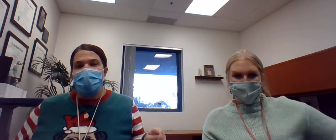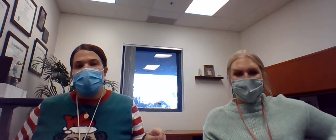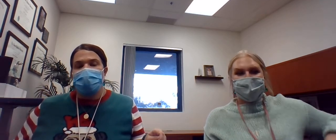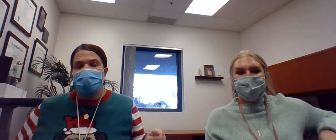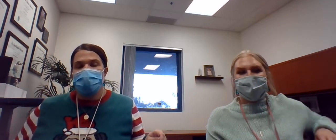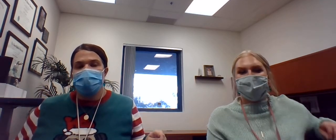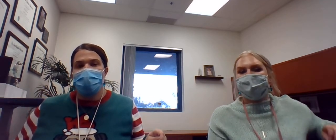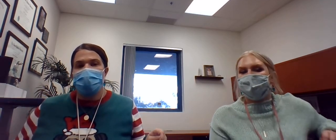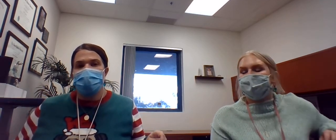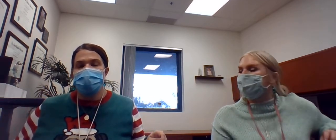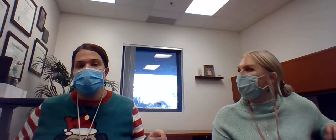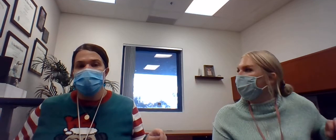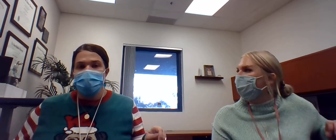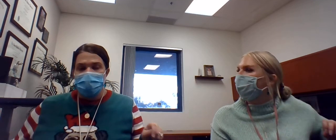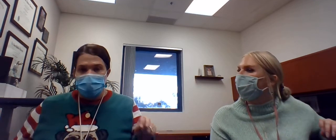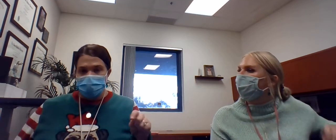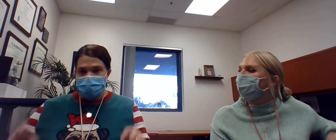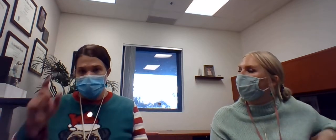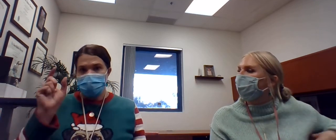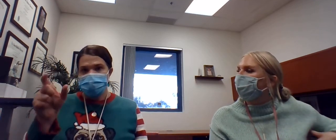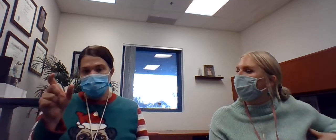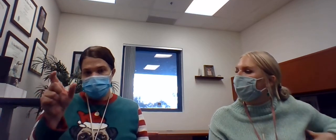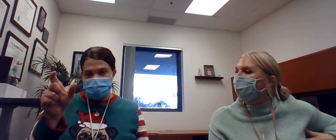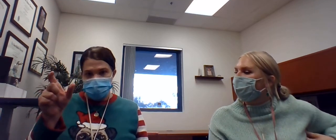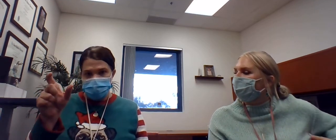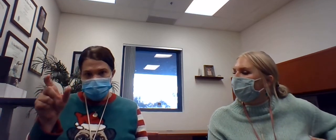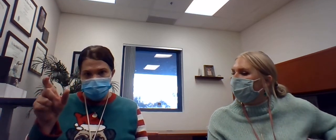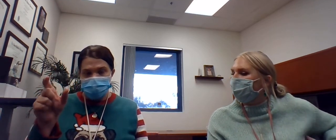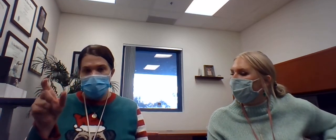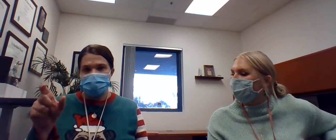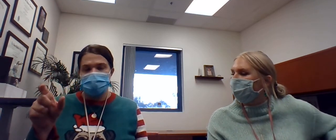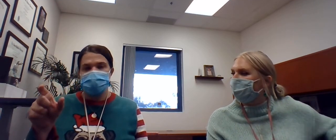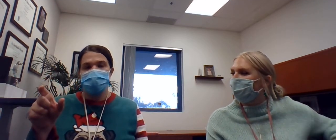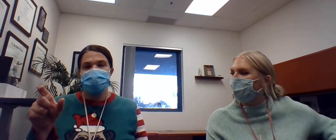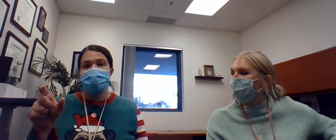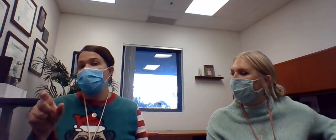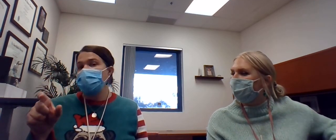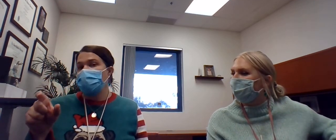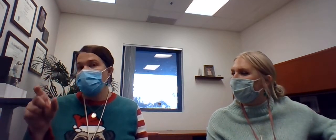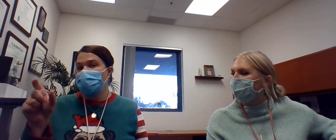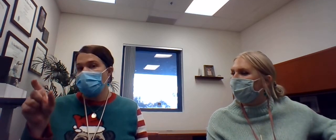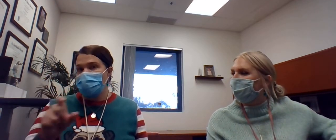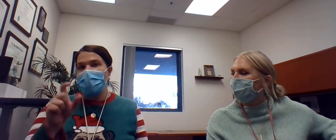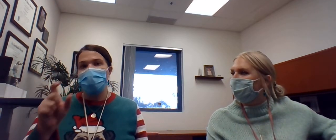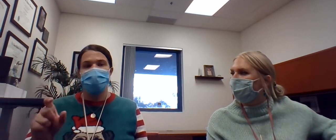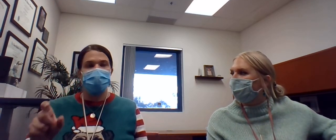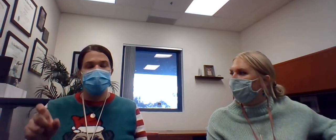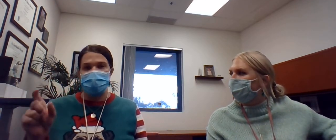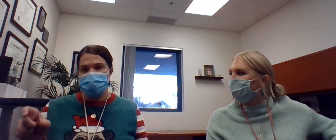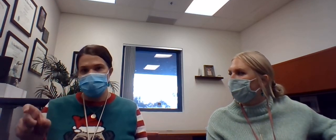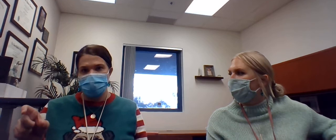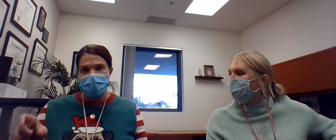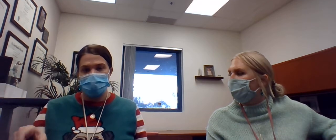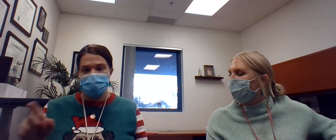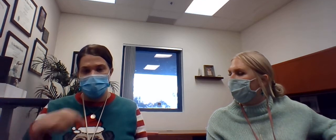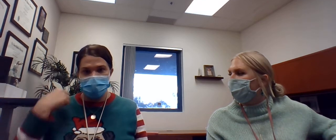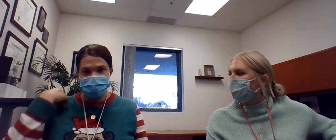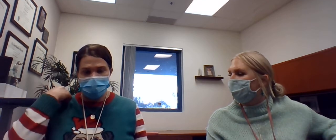most of your teachers probably showed you a video about her. If they didn't show that, we're going to ask